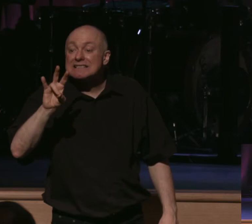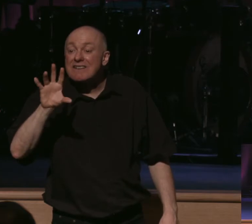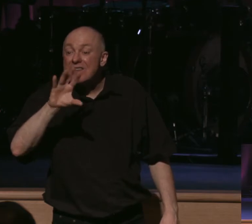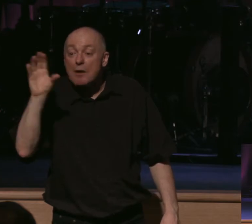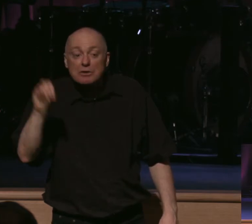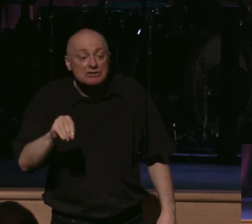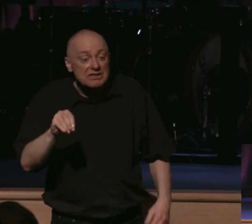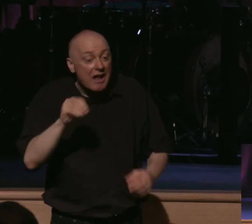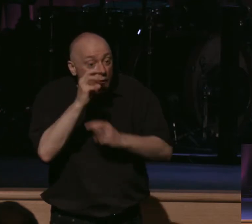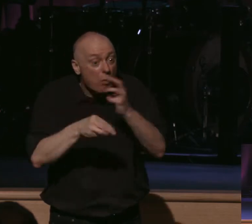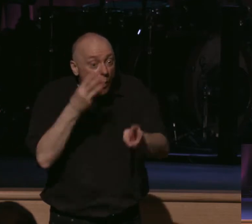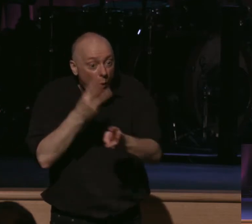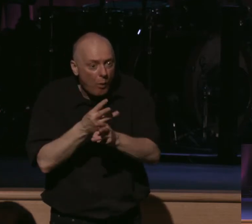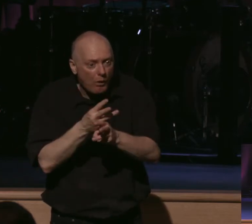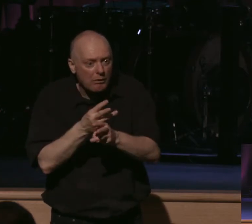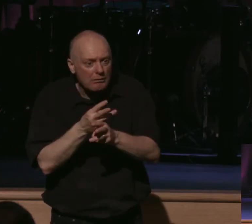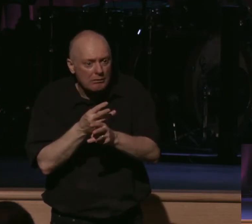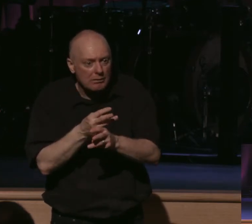world's population exists in these areas.